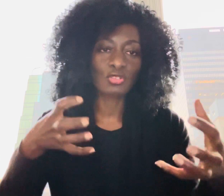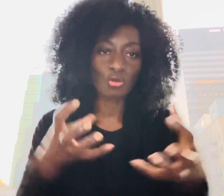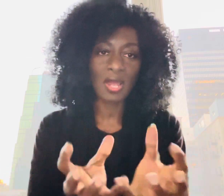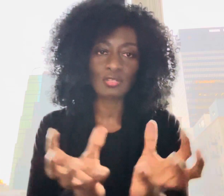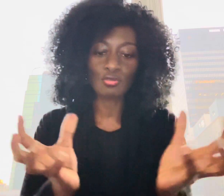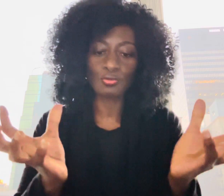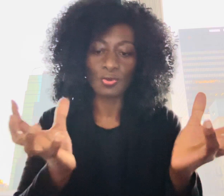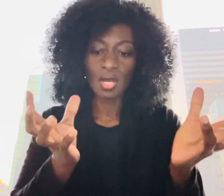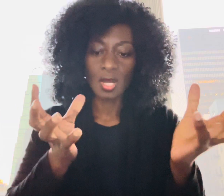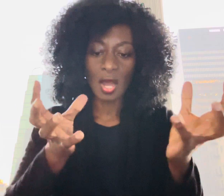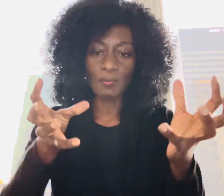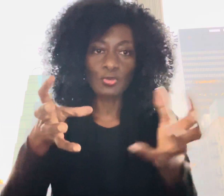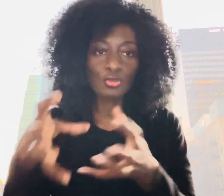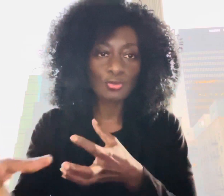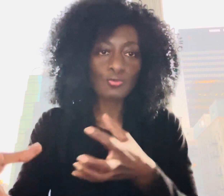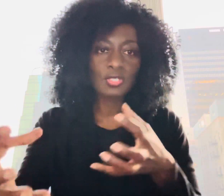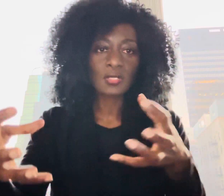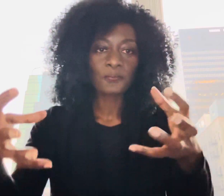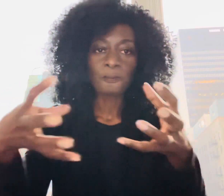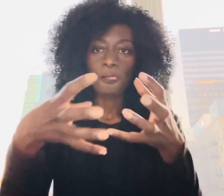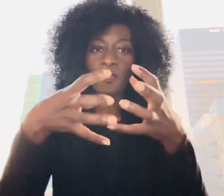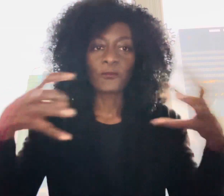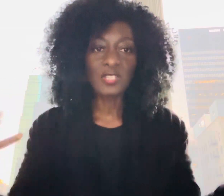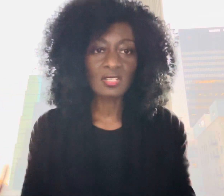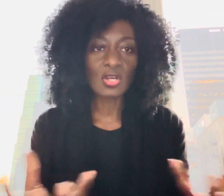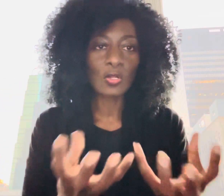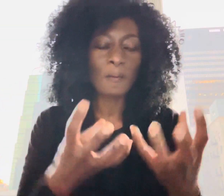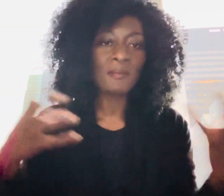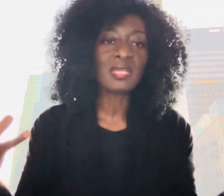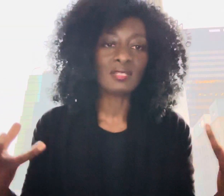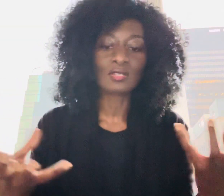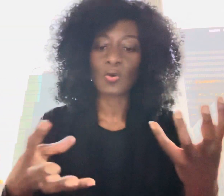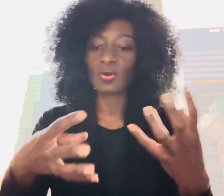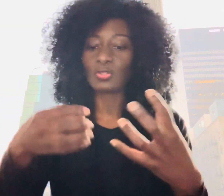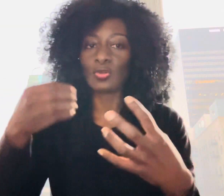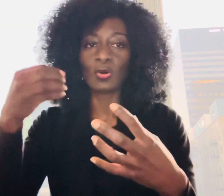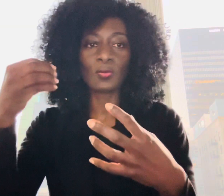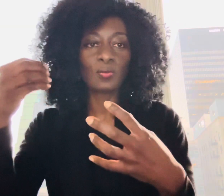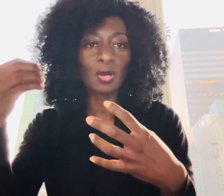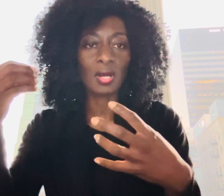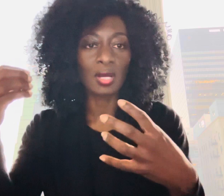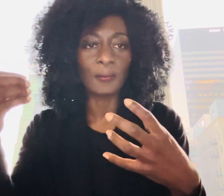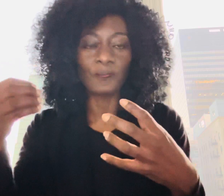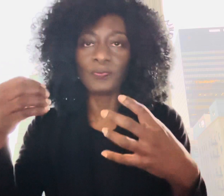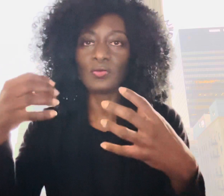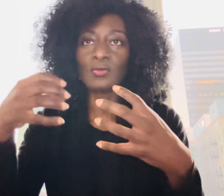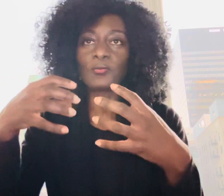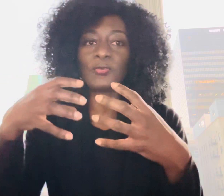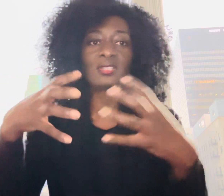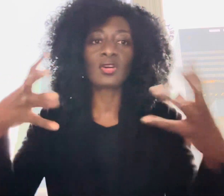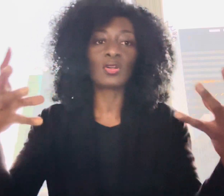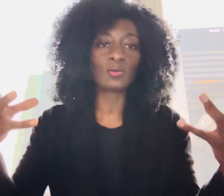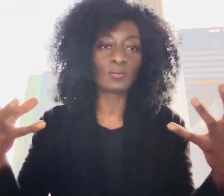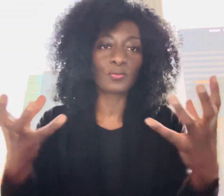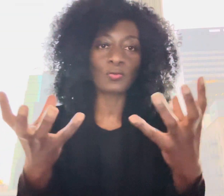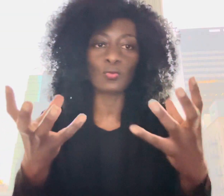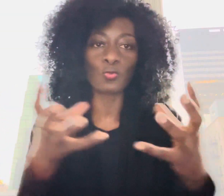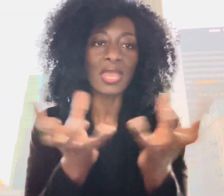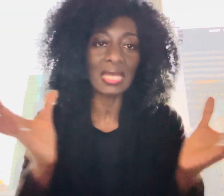trying to use physical means or you know physical ways